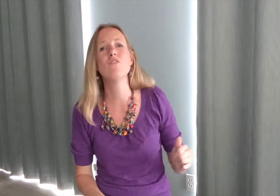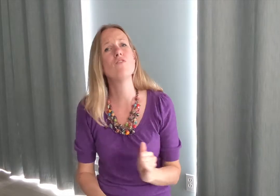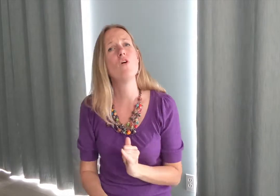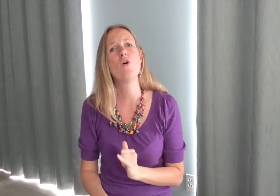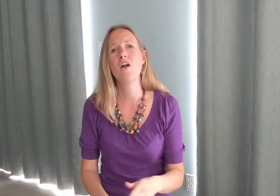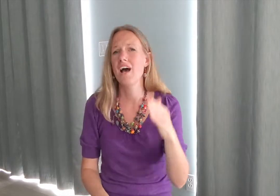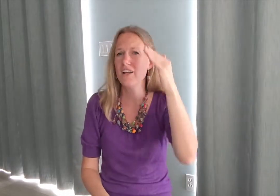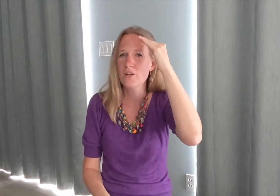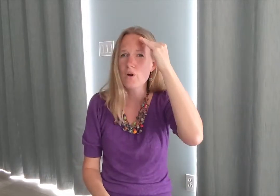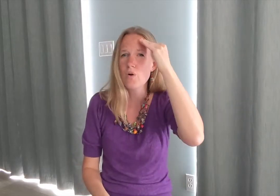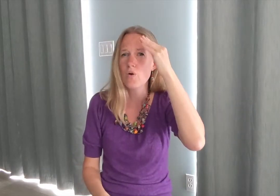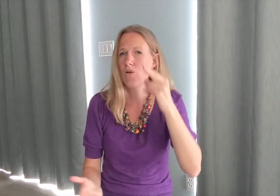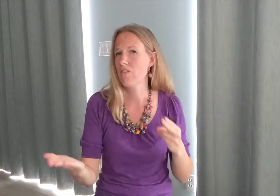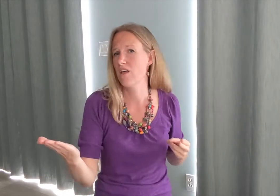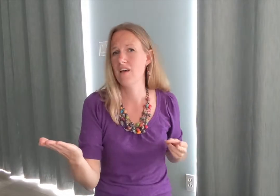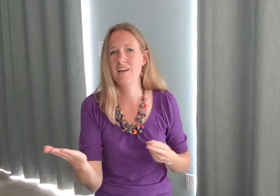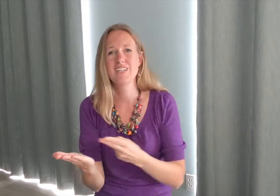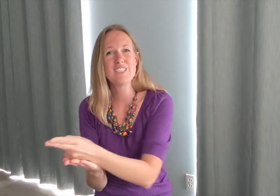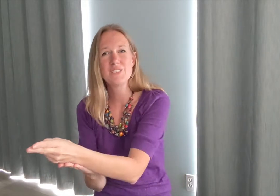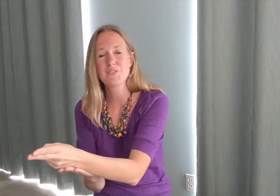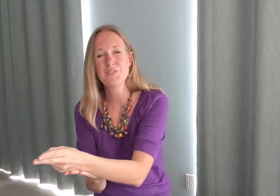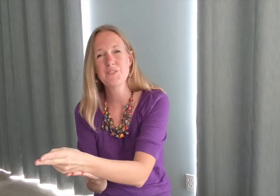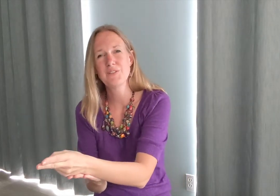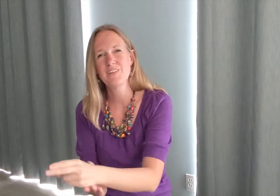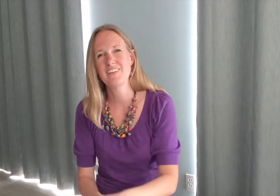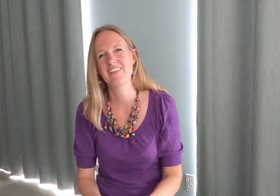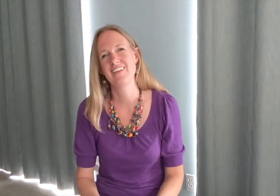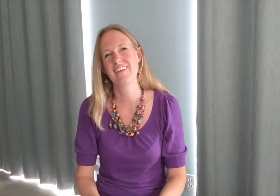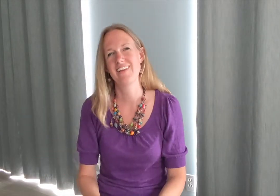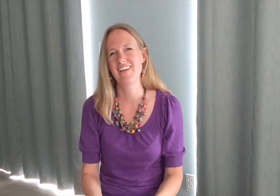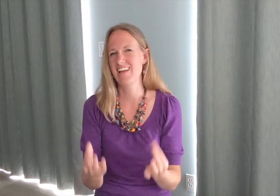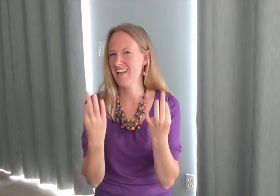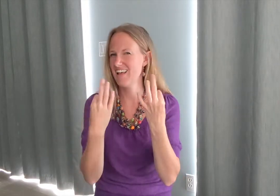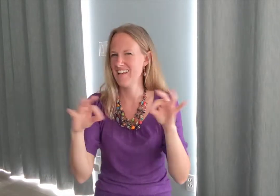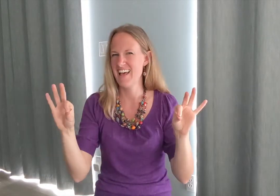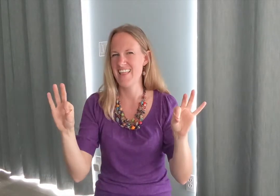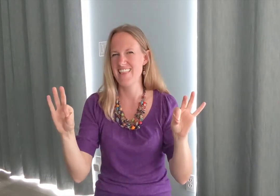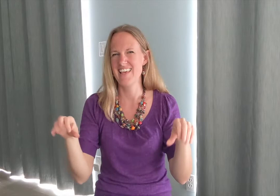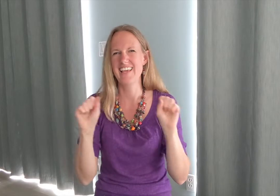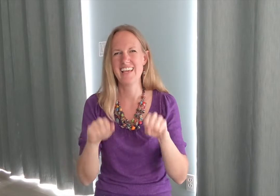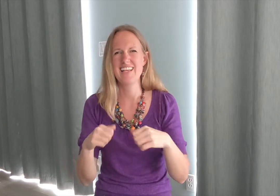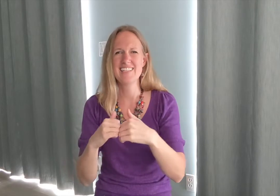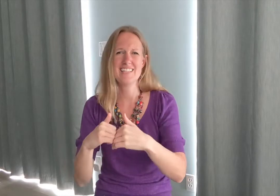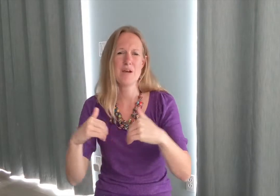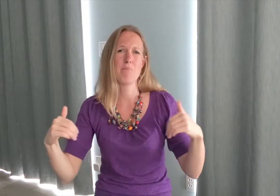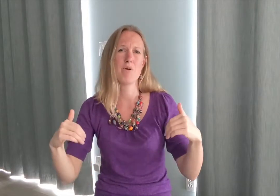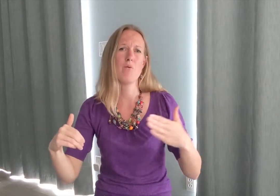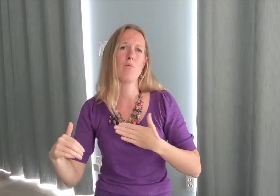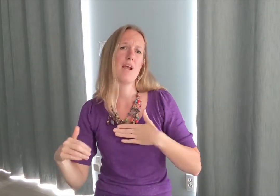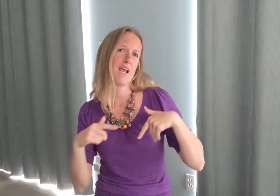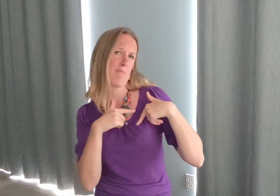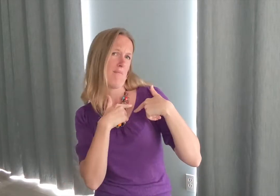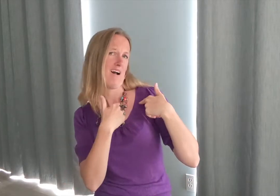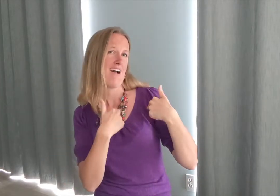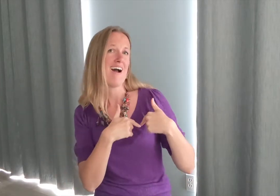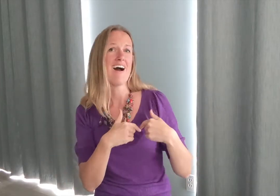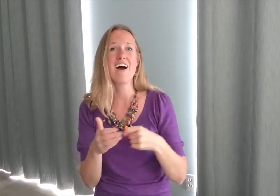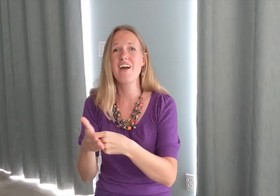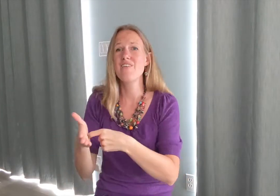for I know the truth Nothing can separate my heart